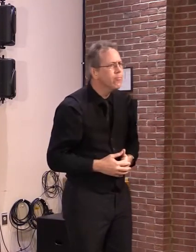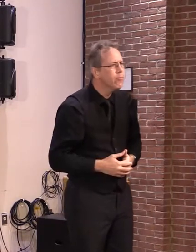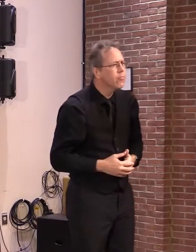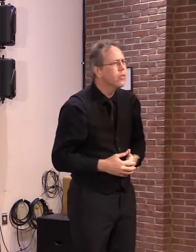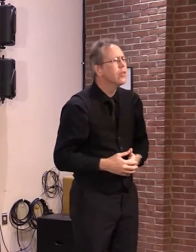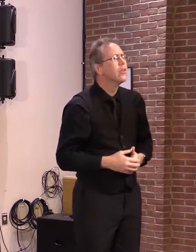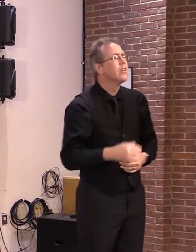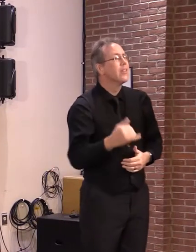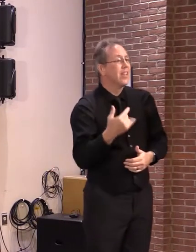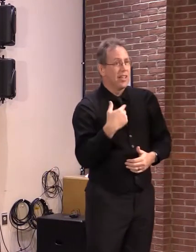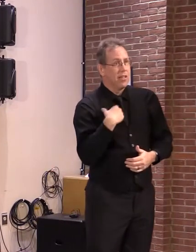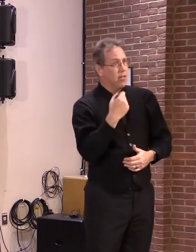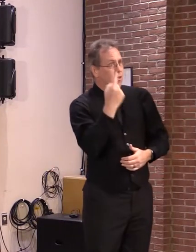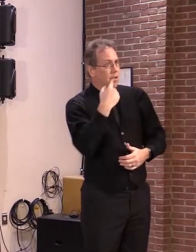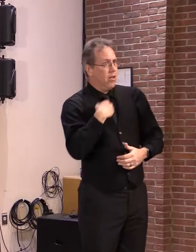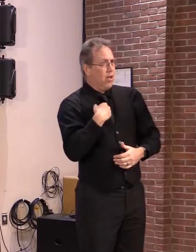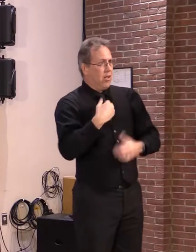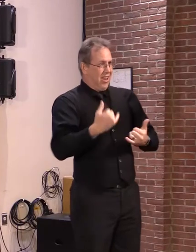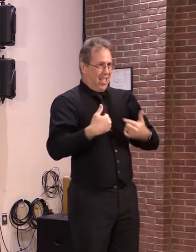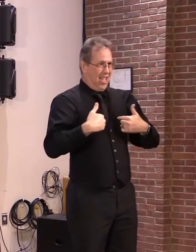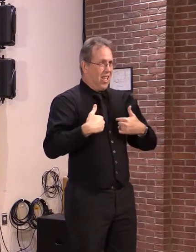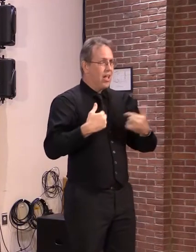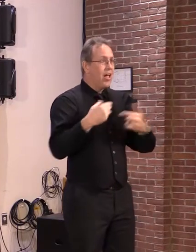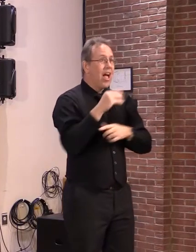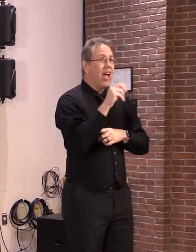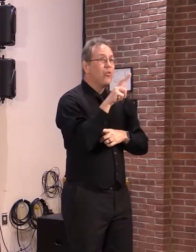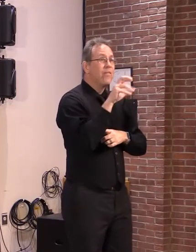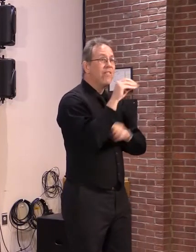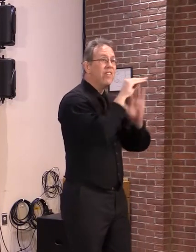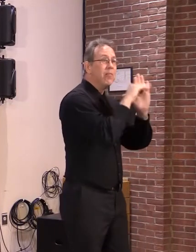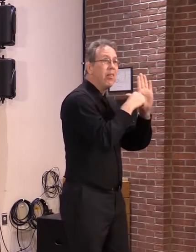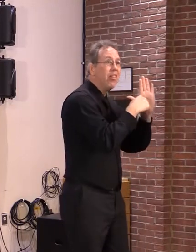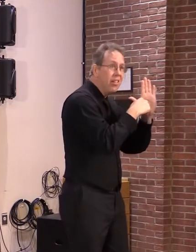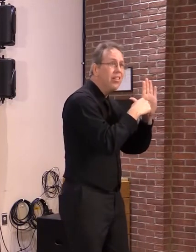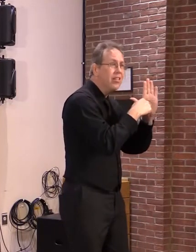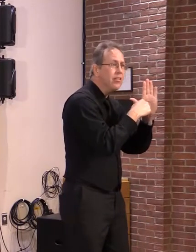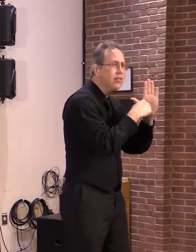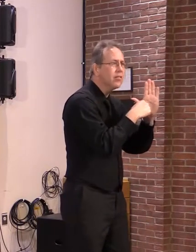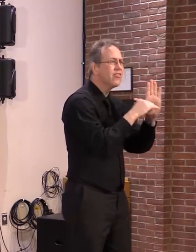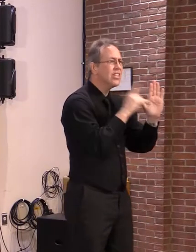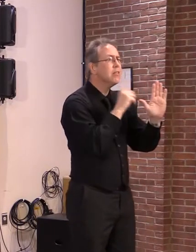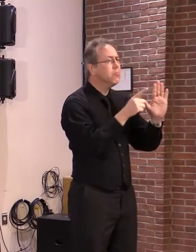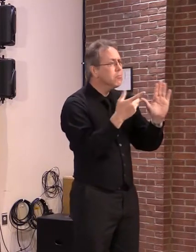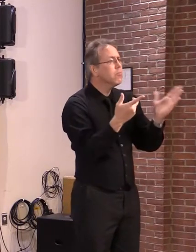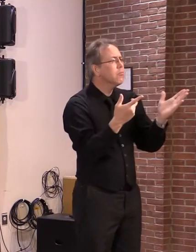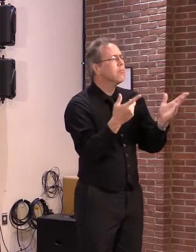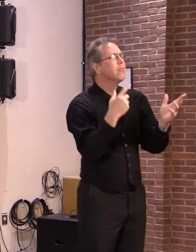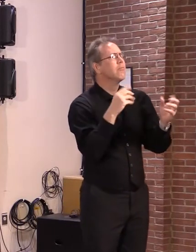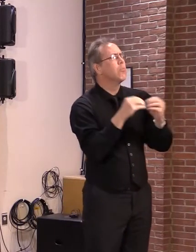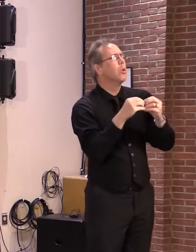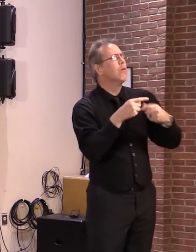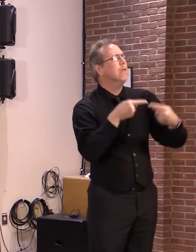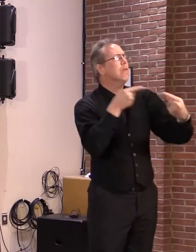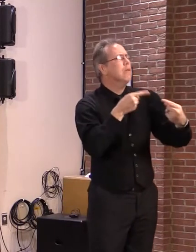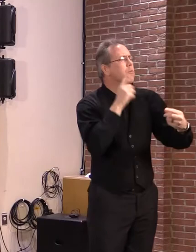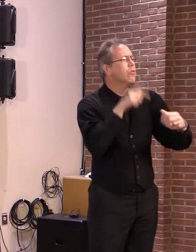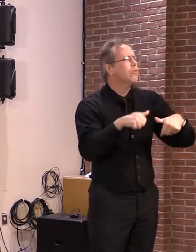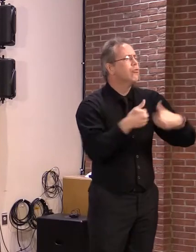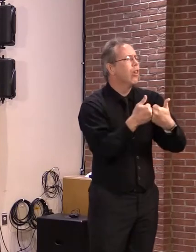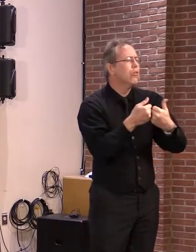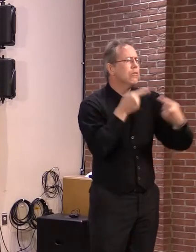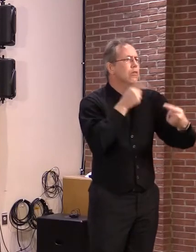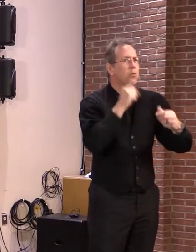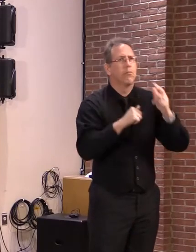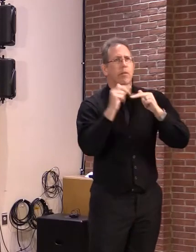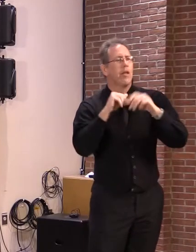the current Act 250 bill would actually make it much more difficult to build homes at